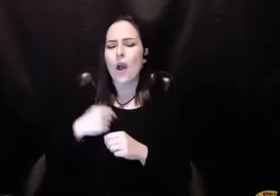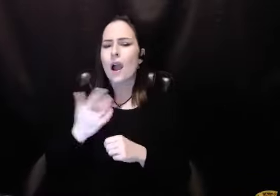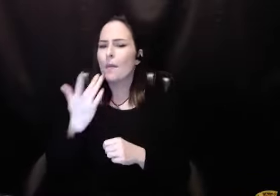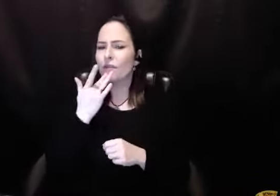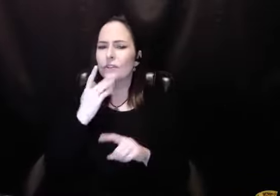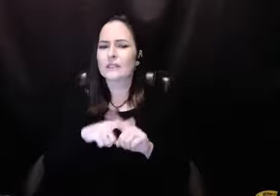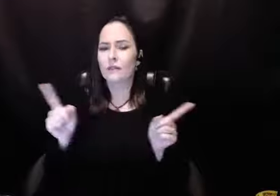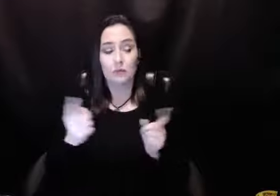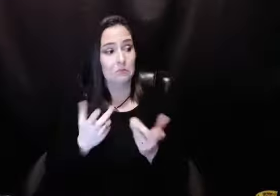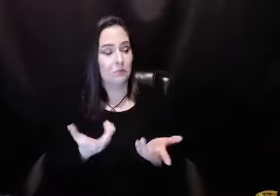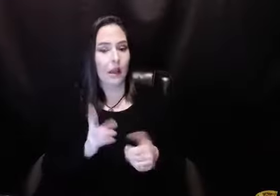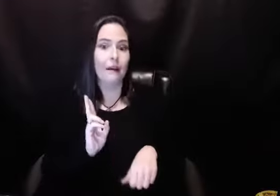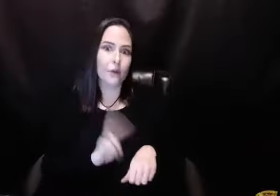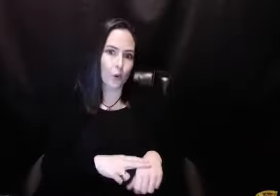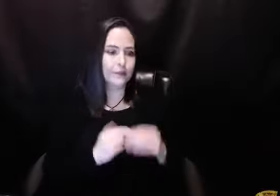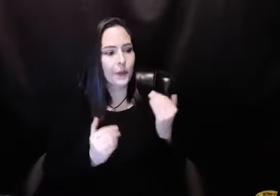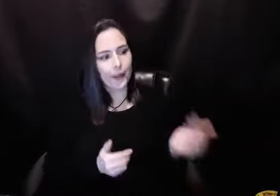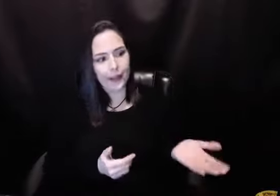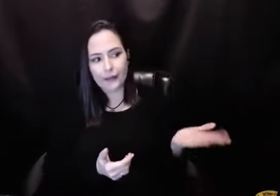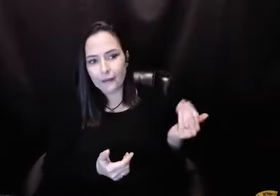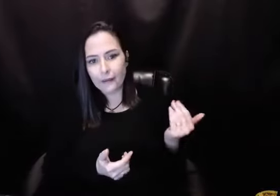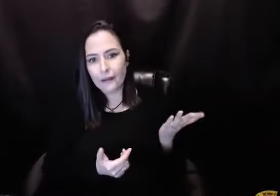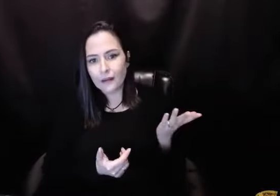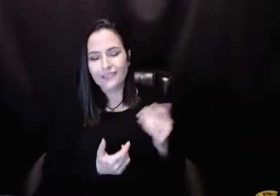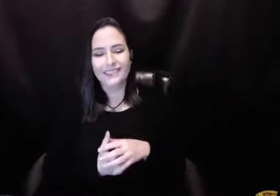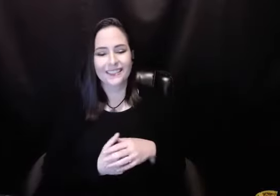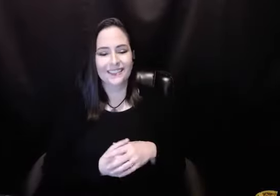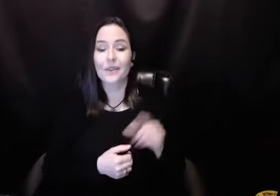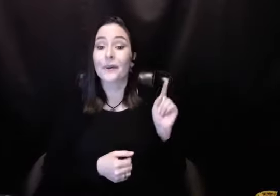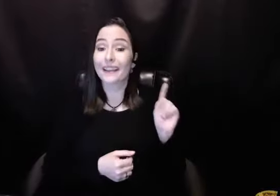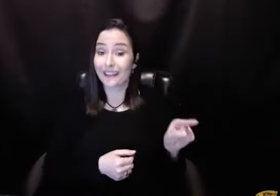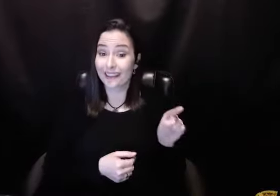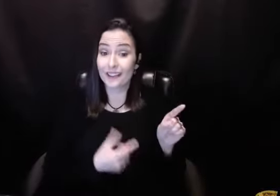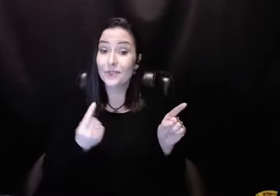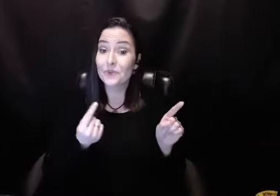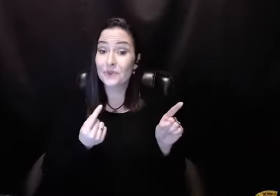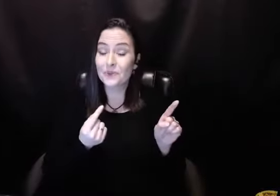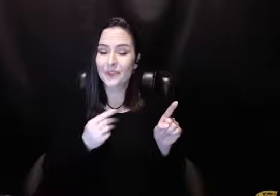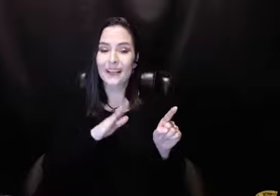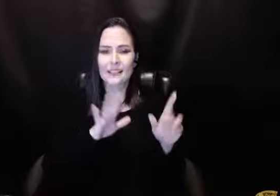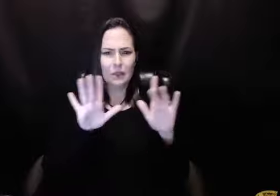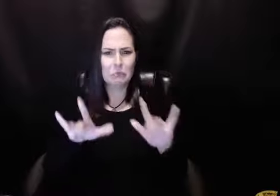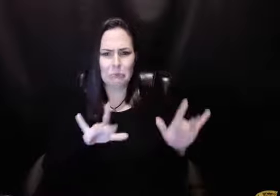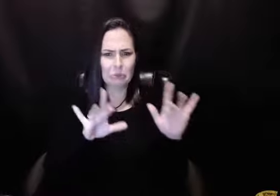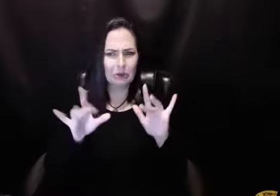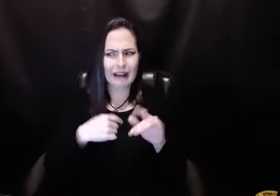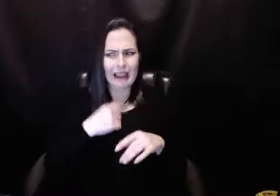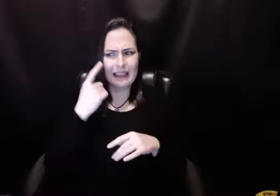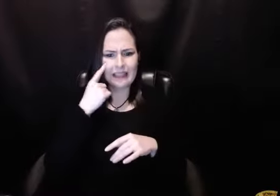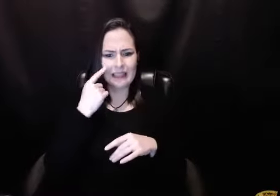distance sponsor. And he said, no, I want to do it different. I said, of course, go ahead. And so he sat in